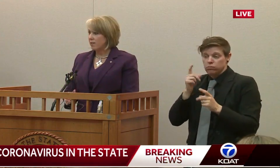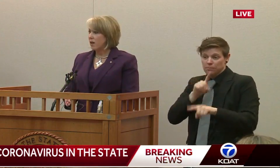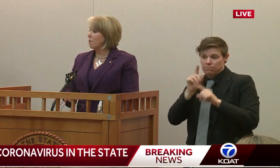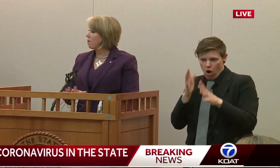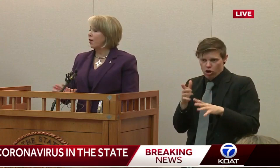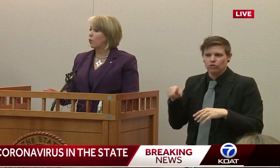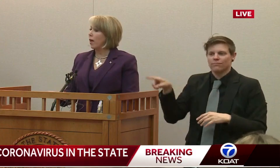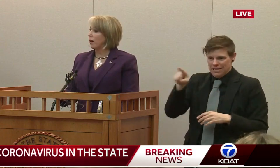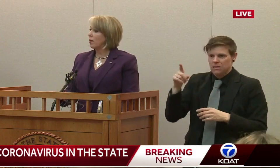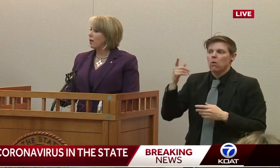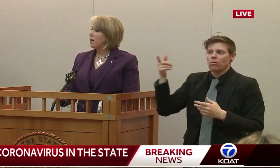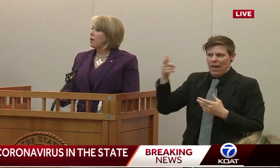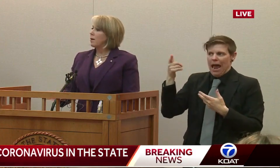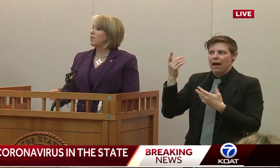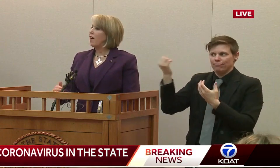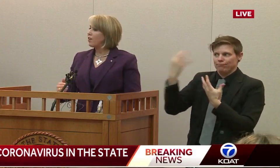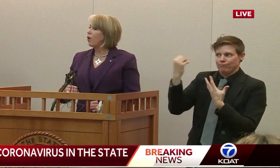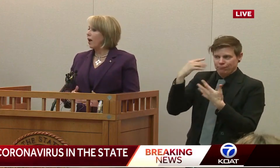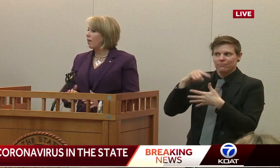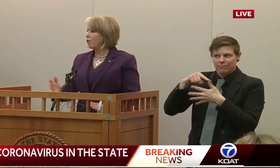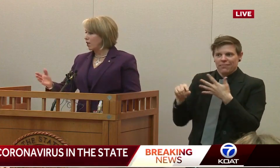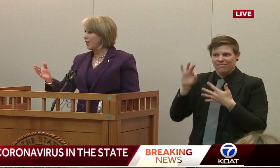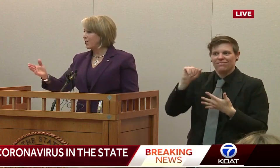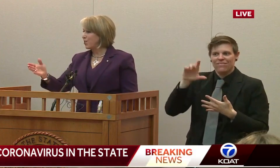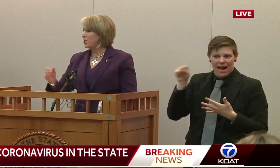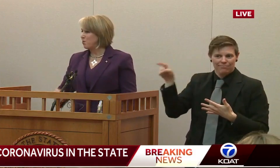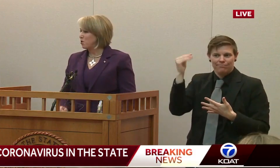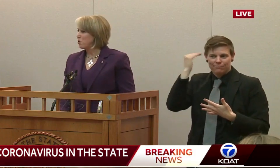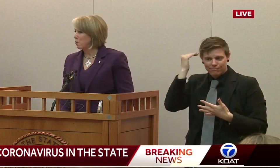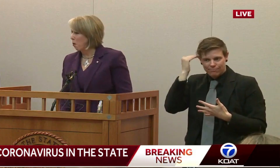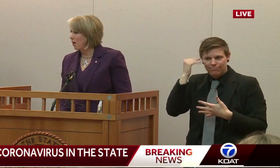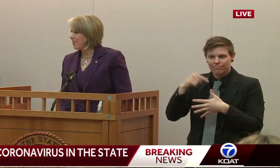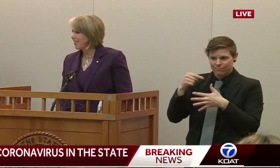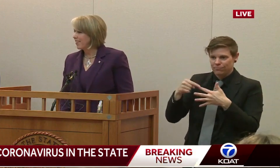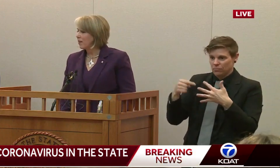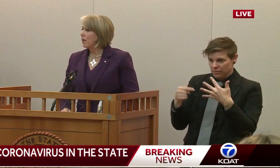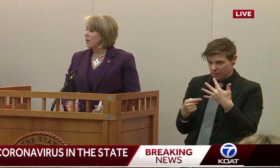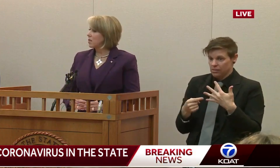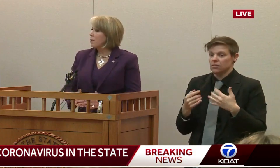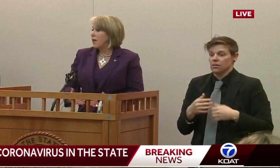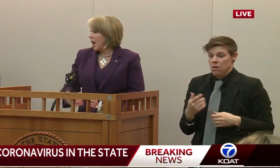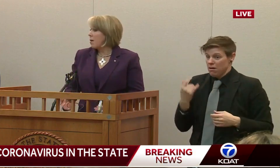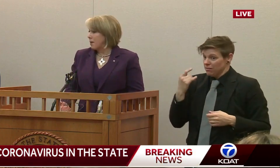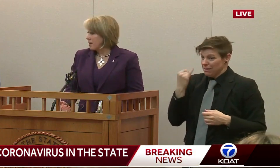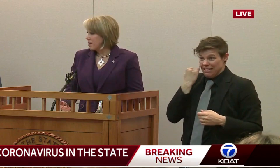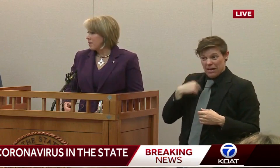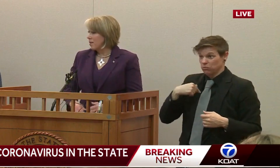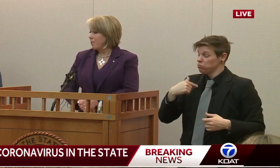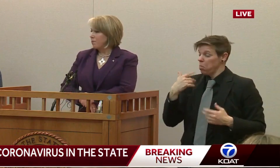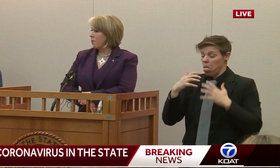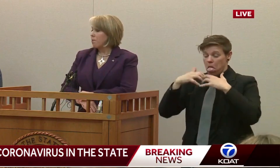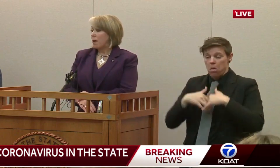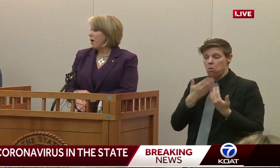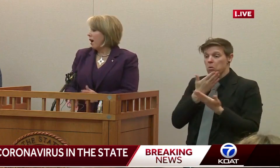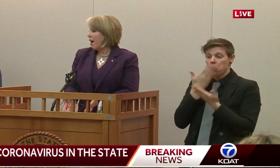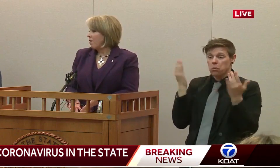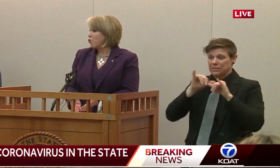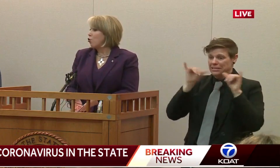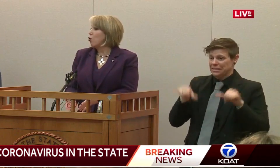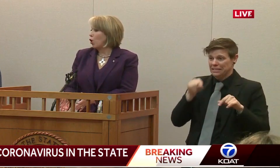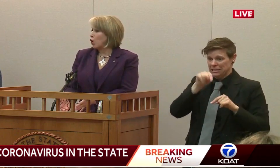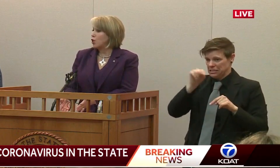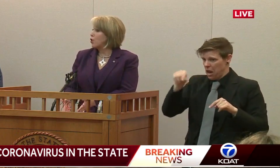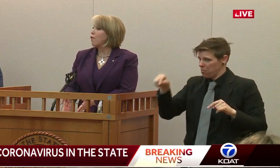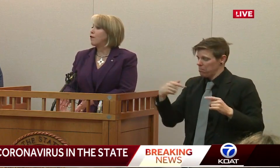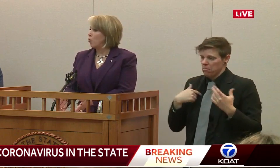at any given time. But they're ready. Because if I don't have redundant systems, to your point, and something happens, maybe I